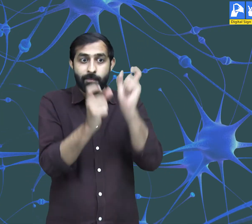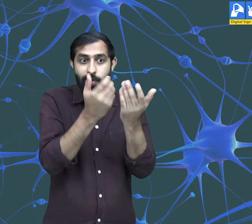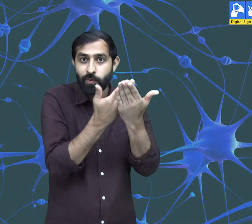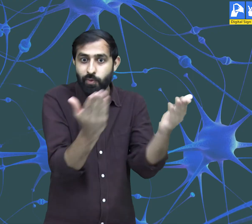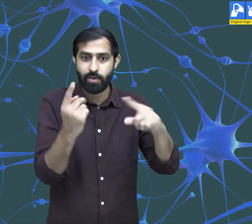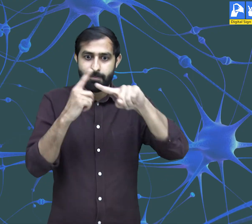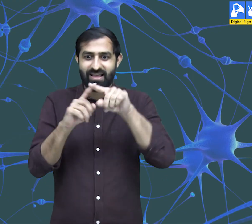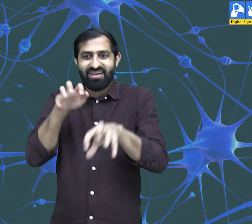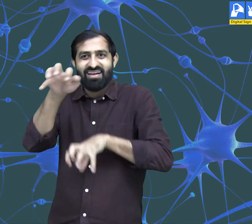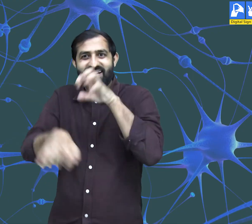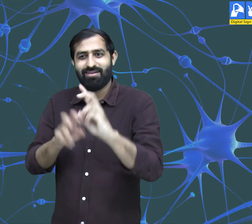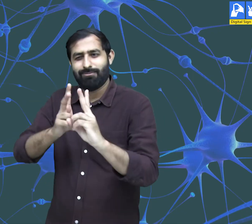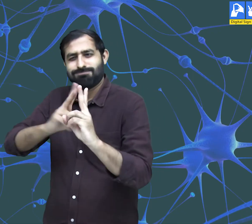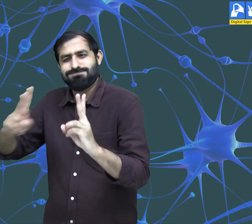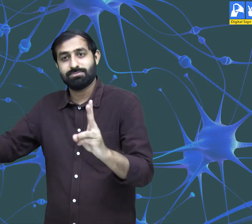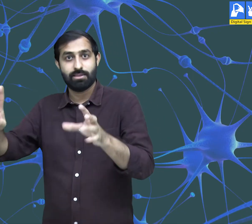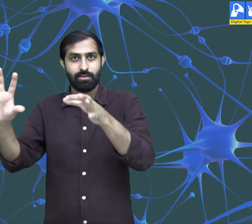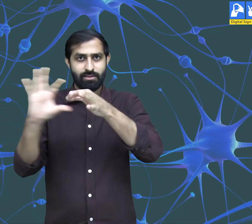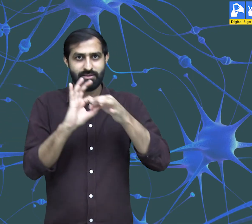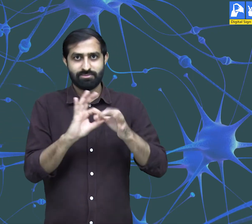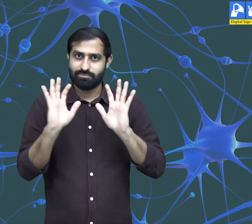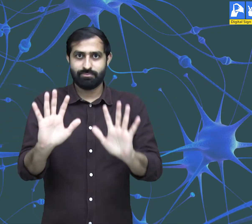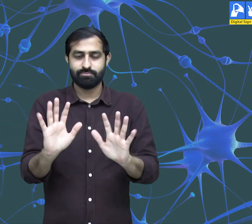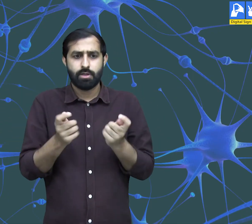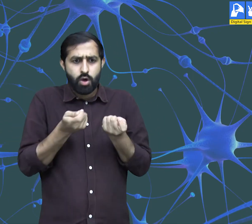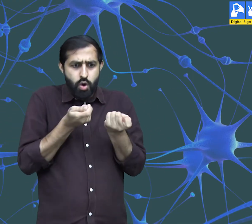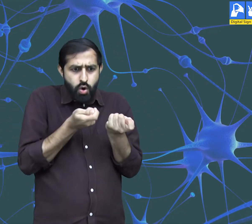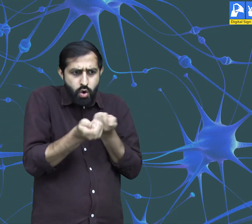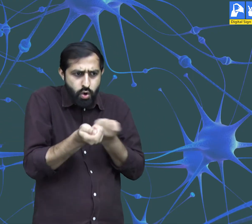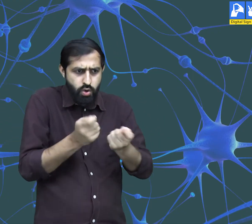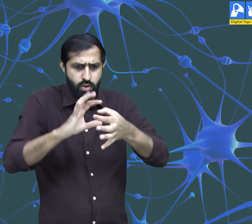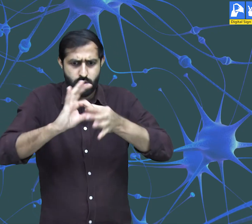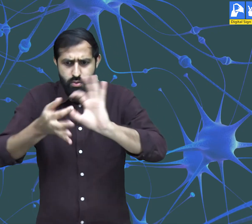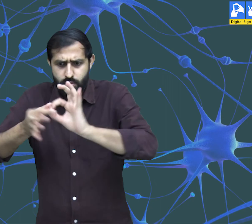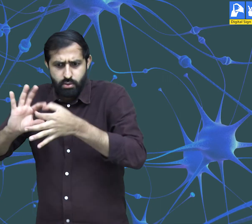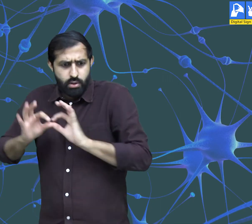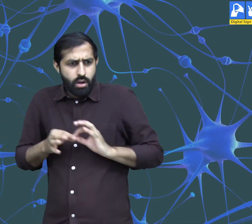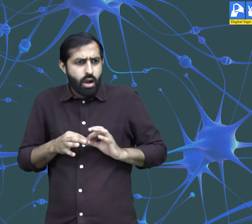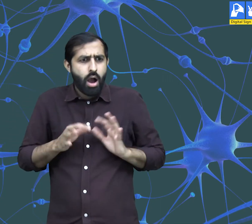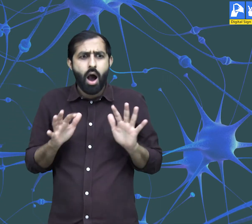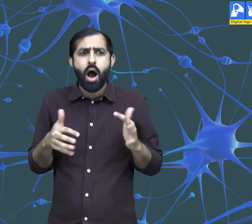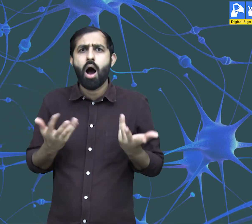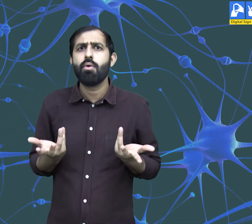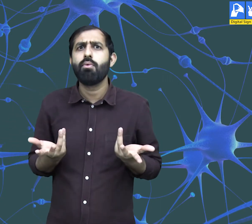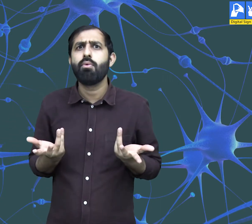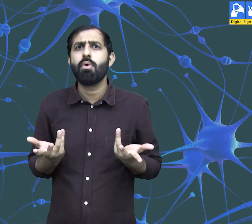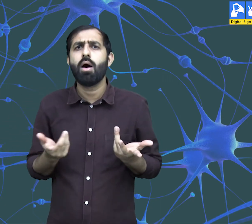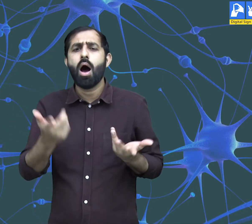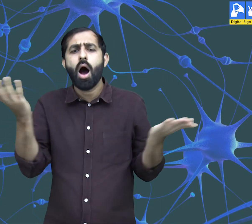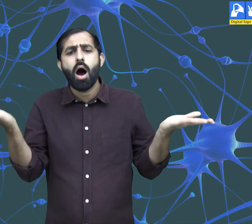How does control and coordination take place in humans and animals?